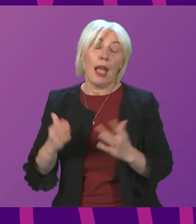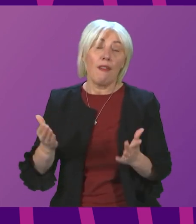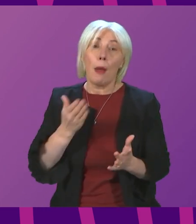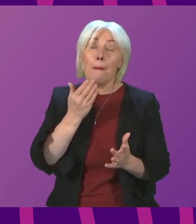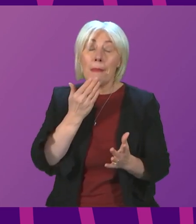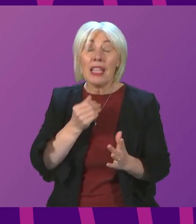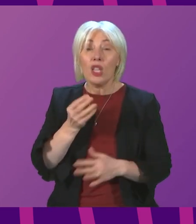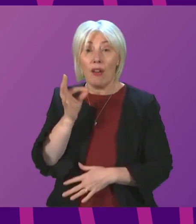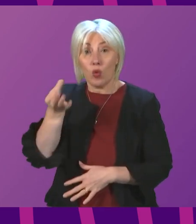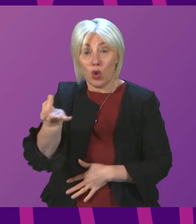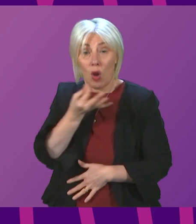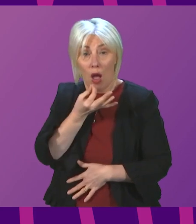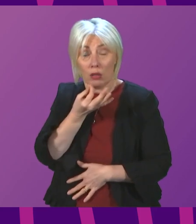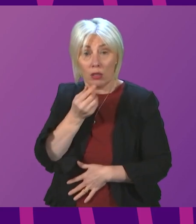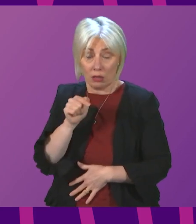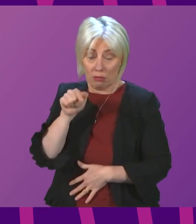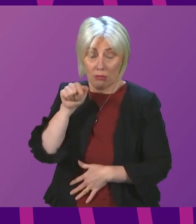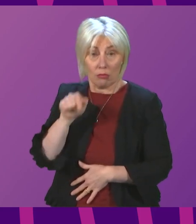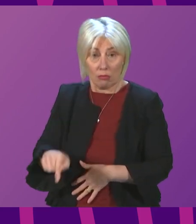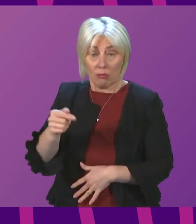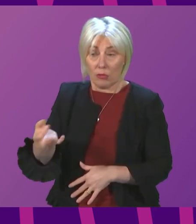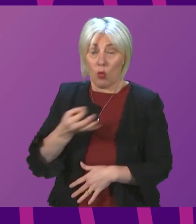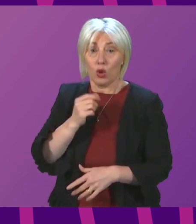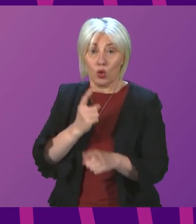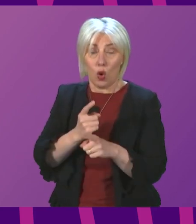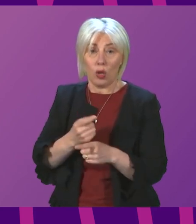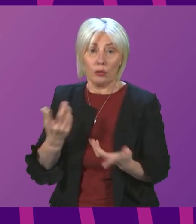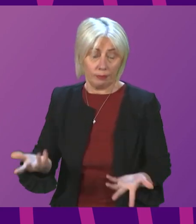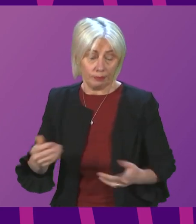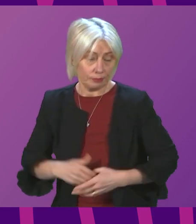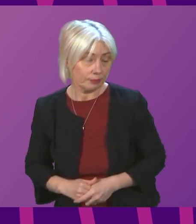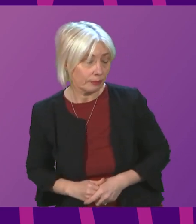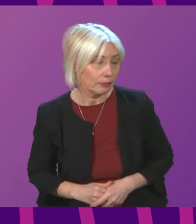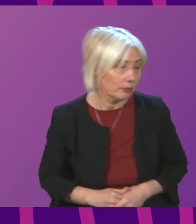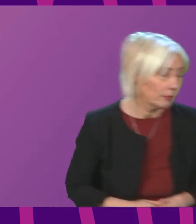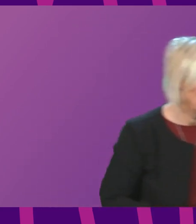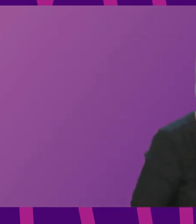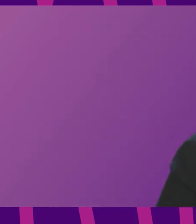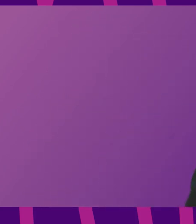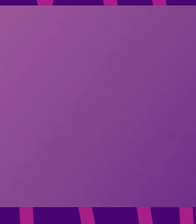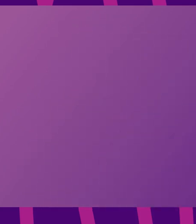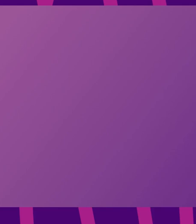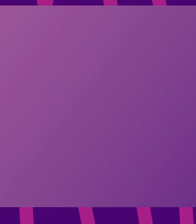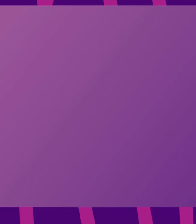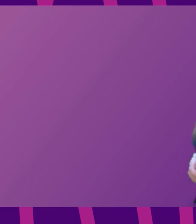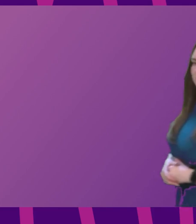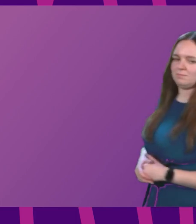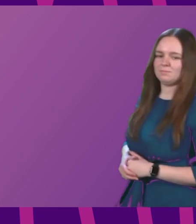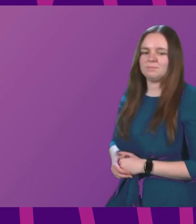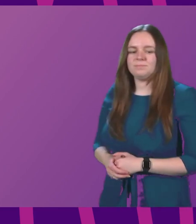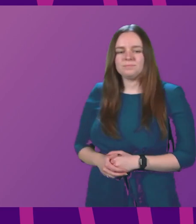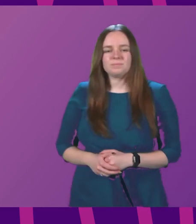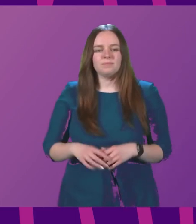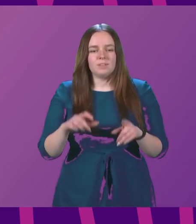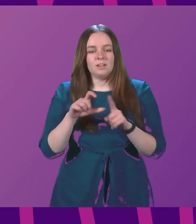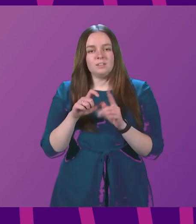if members who wish to ask a question were to press the request to speak buttons now or enter are in the chat function, and I call Douglas Ross. Thank you